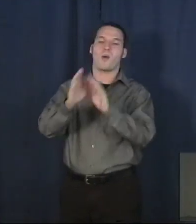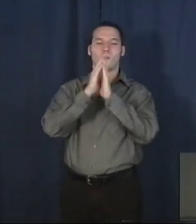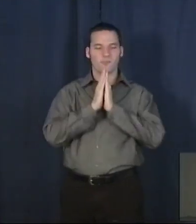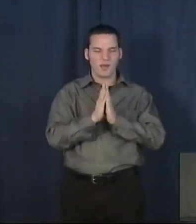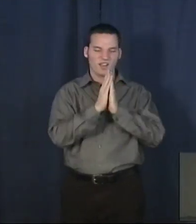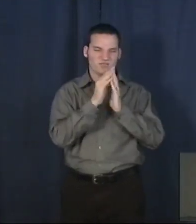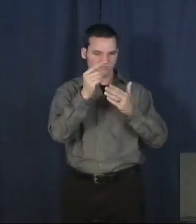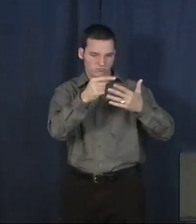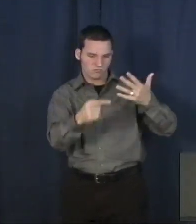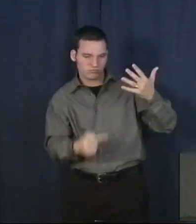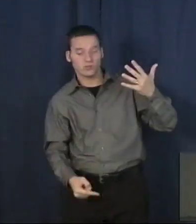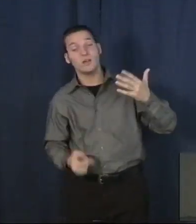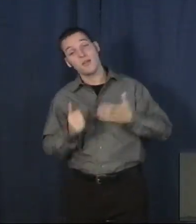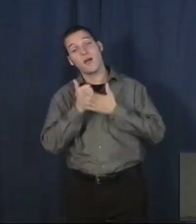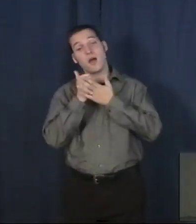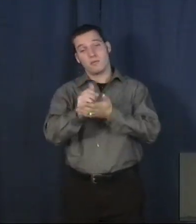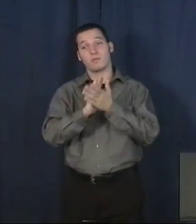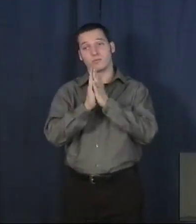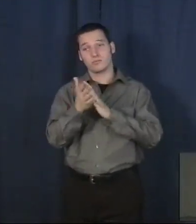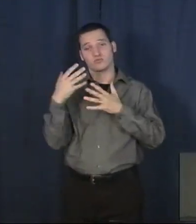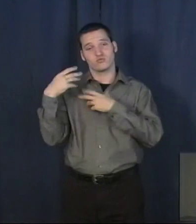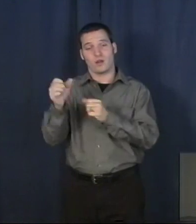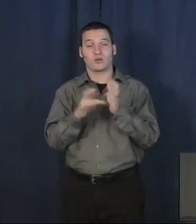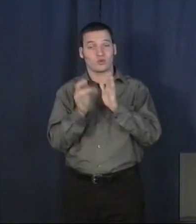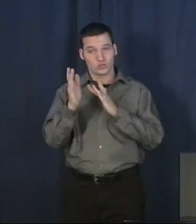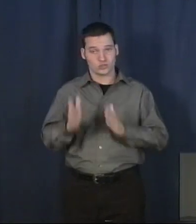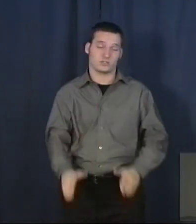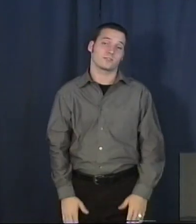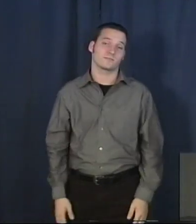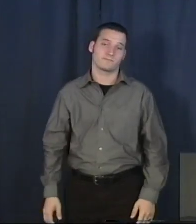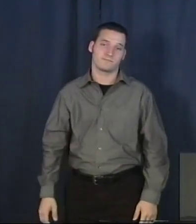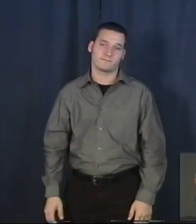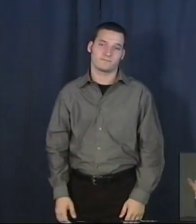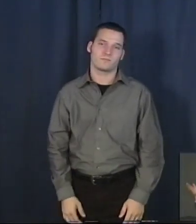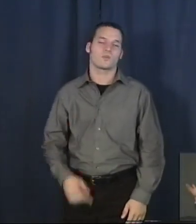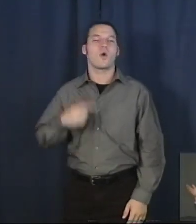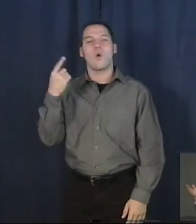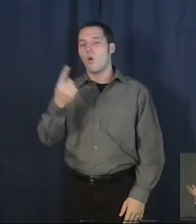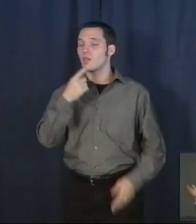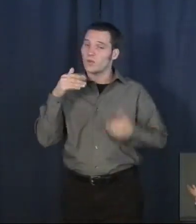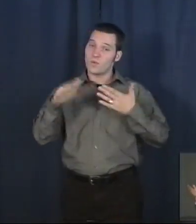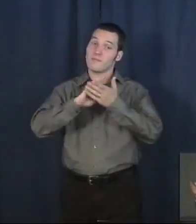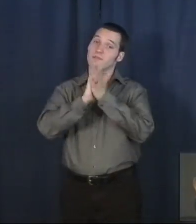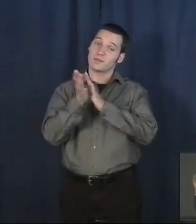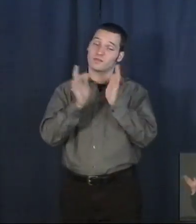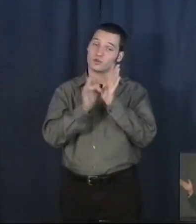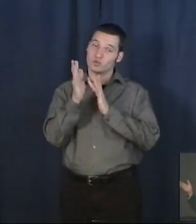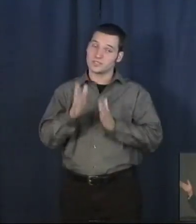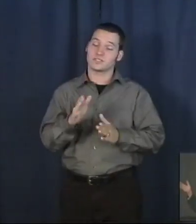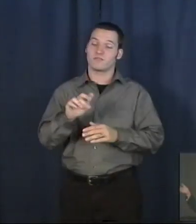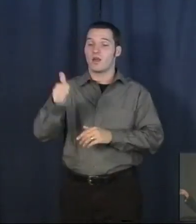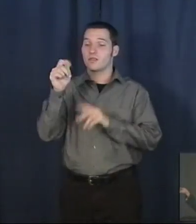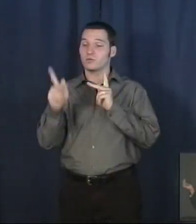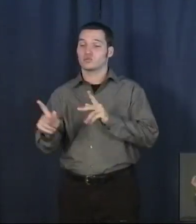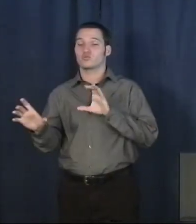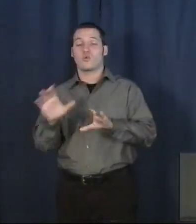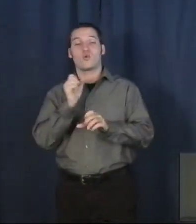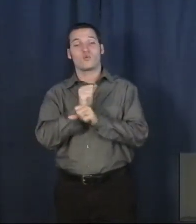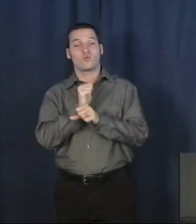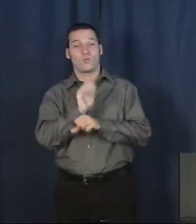a good Christian, but they don't make you a Christian. You only become a Christian if somebody else does the work for you, if Jesus Christ comes and lives in your heart